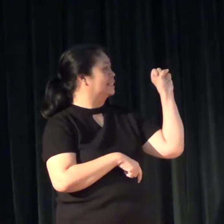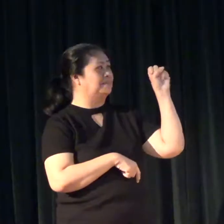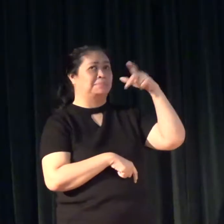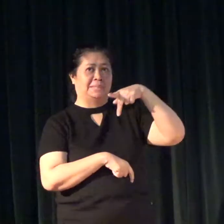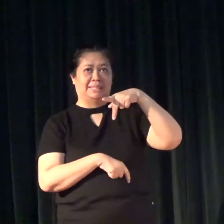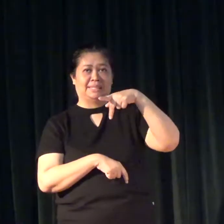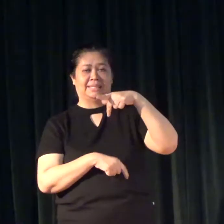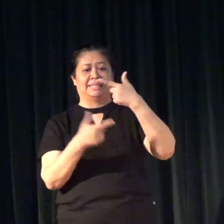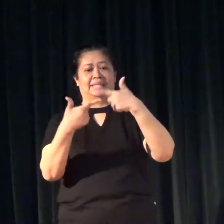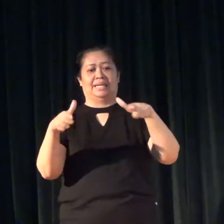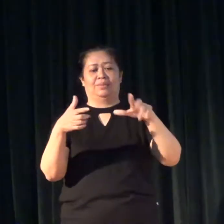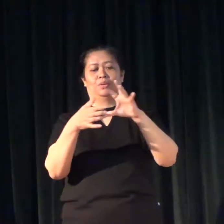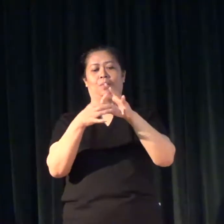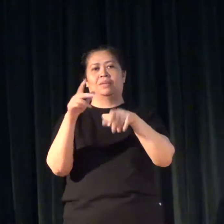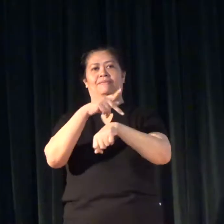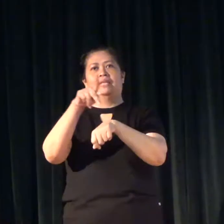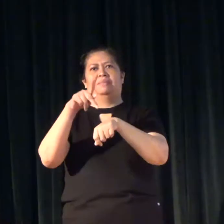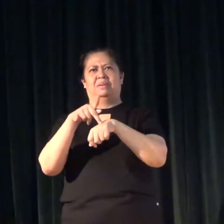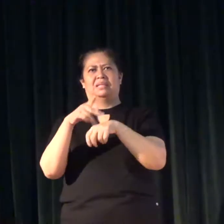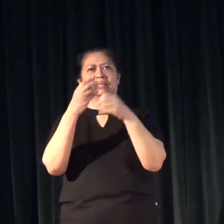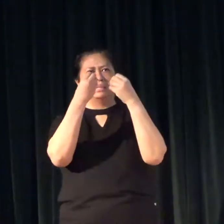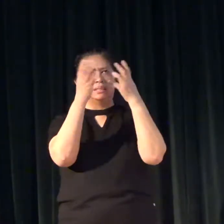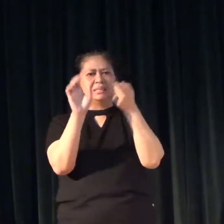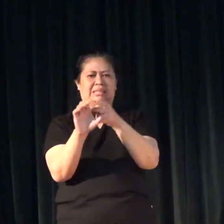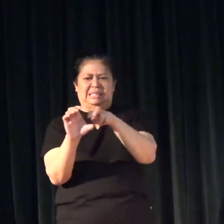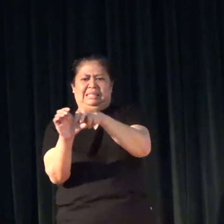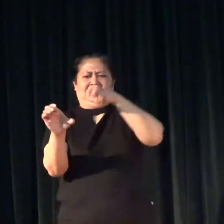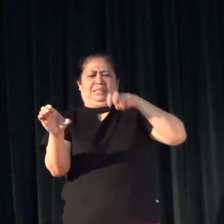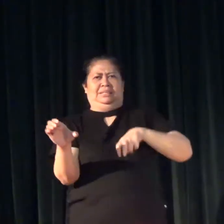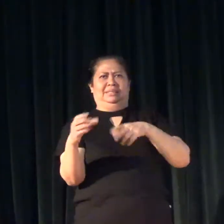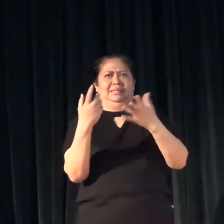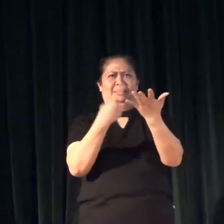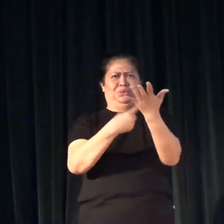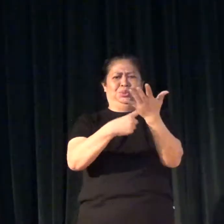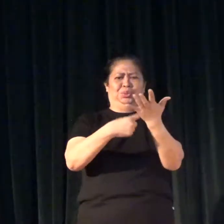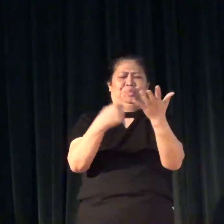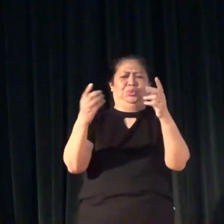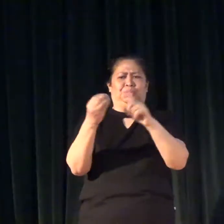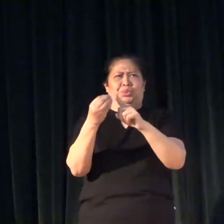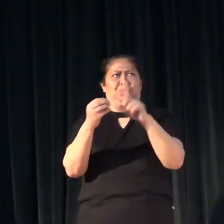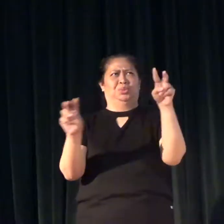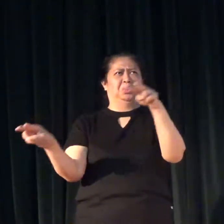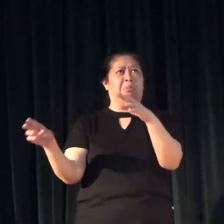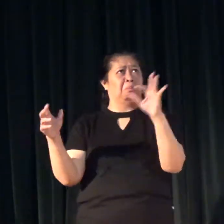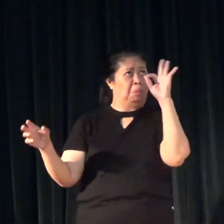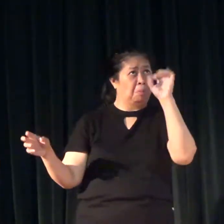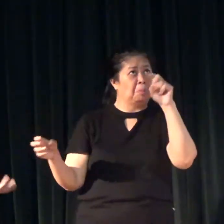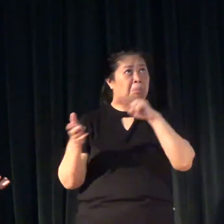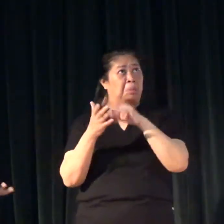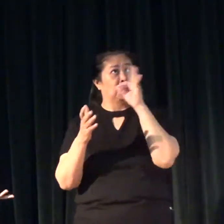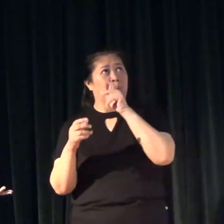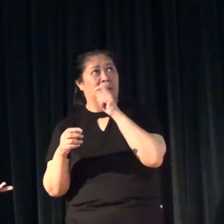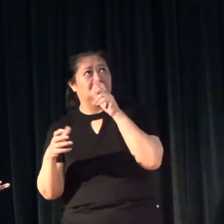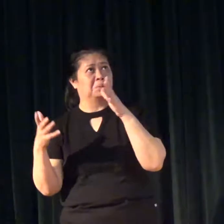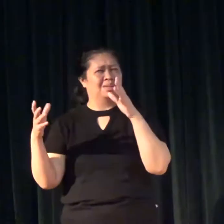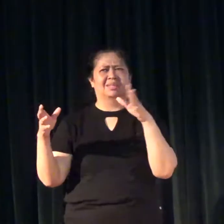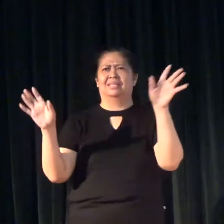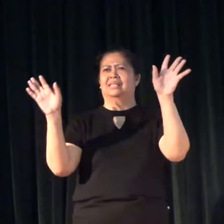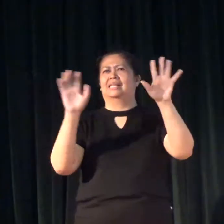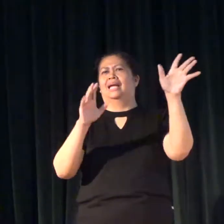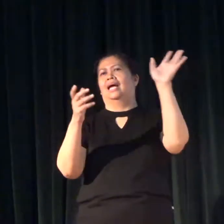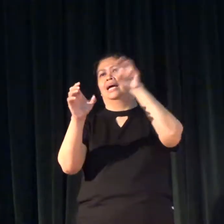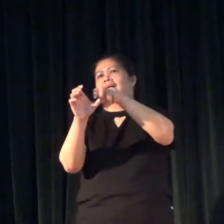or sign language of the Philippines, just to get out of this discussion of whether Filipino sign language